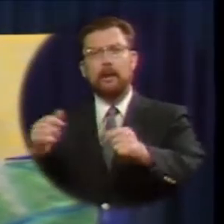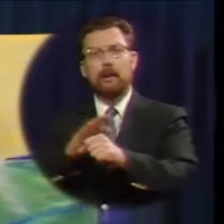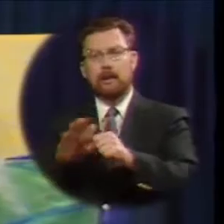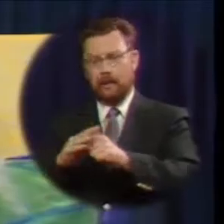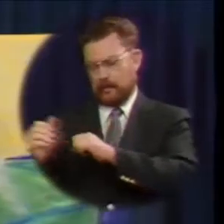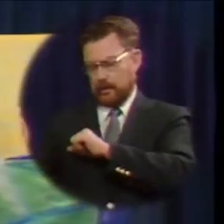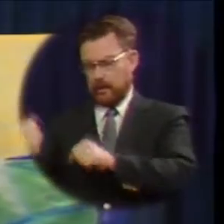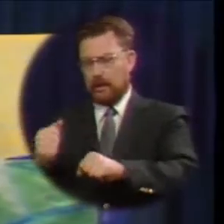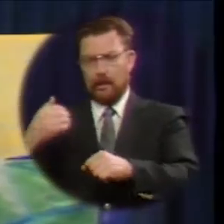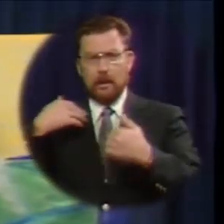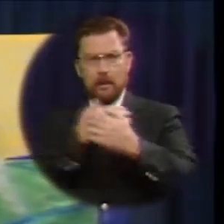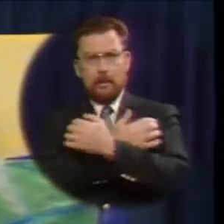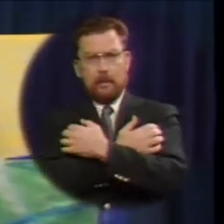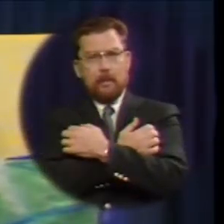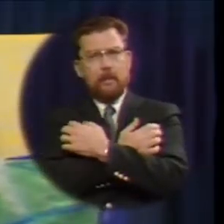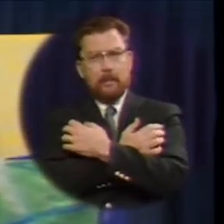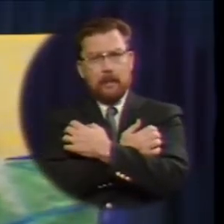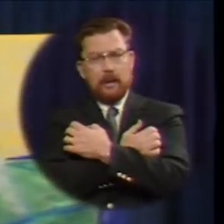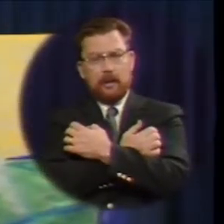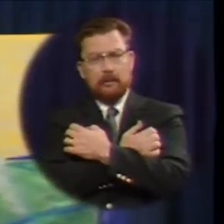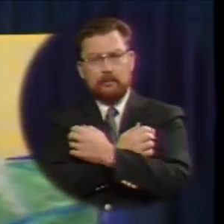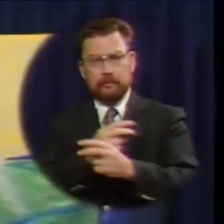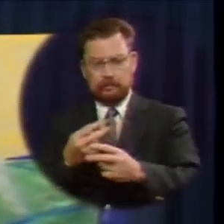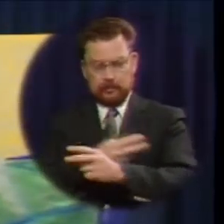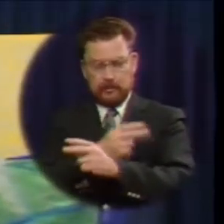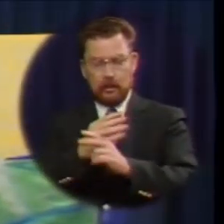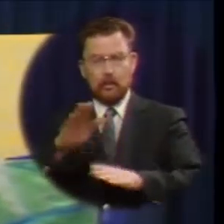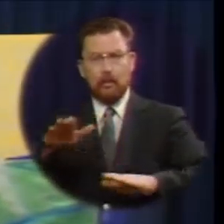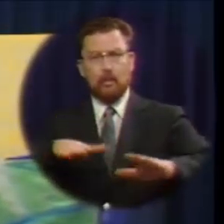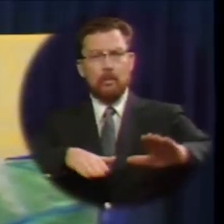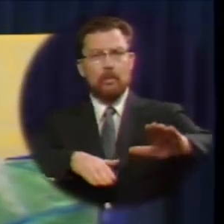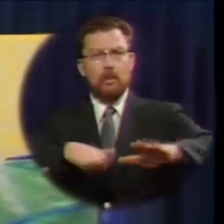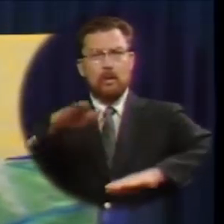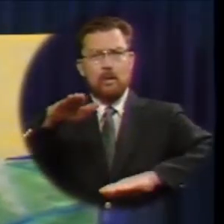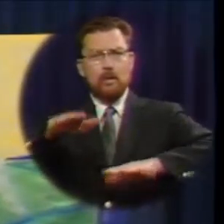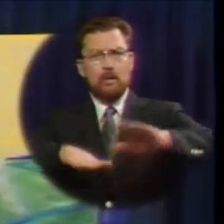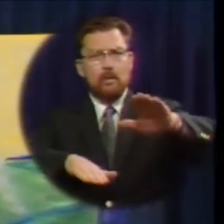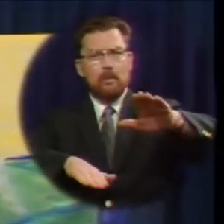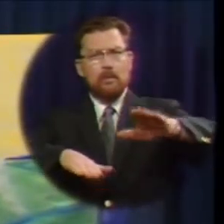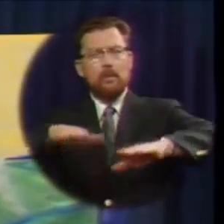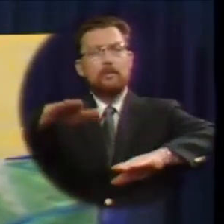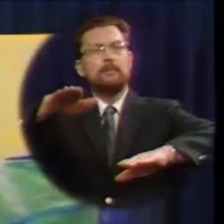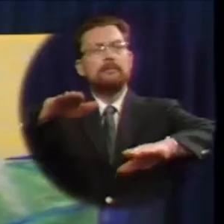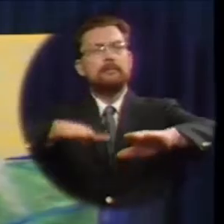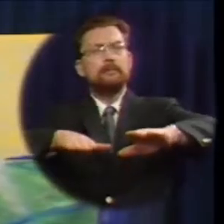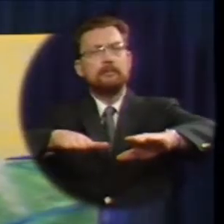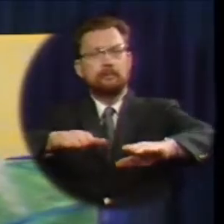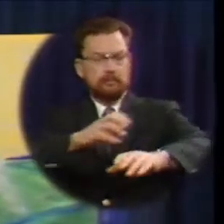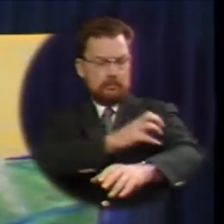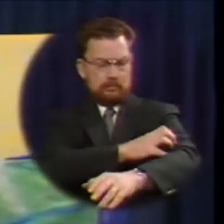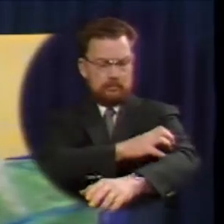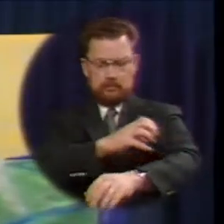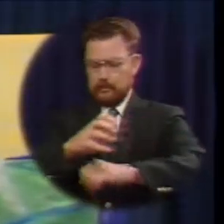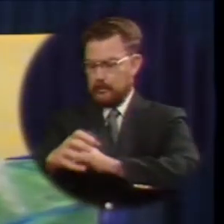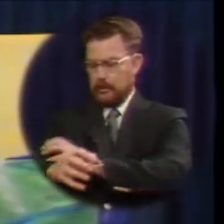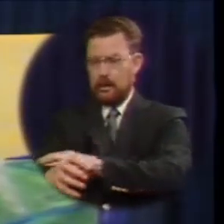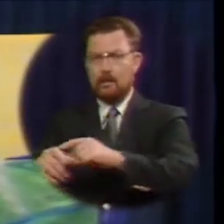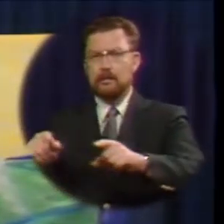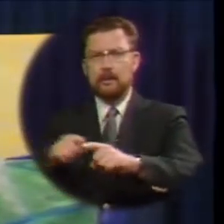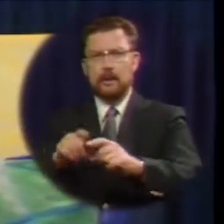a bear the shepherd walks with a high stepping stride his muscles stretch like a steel trap